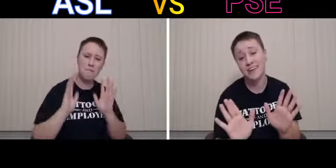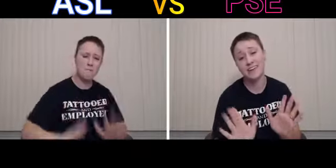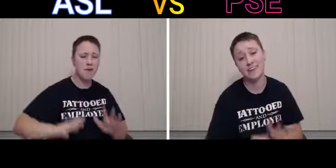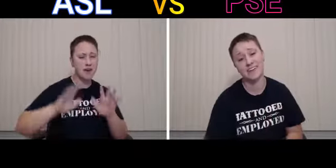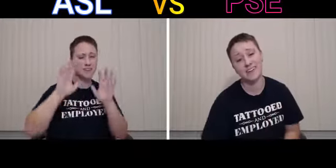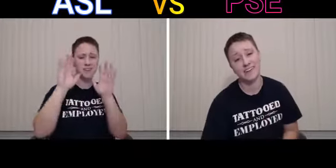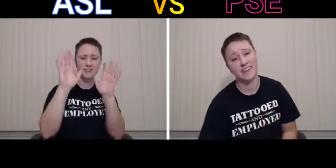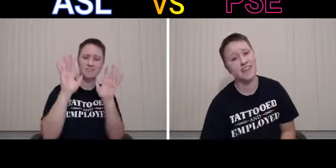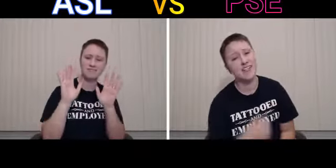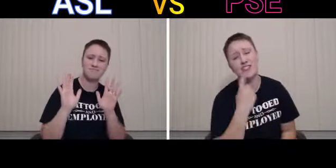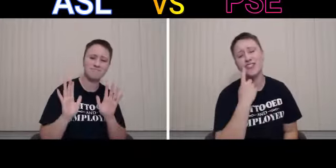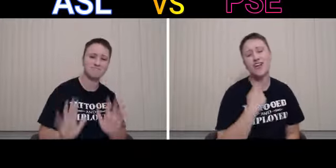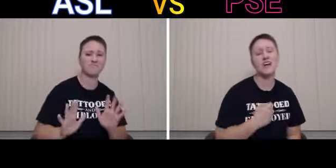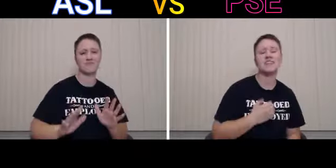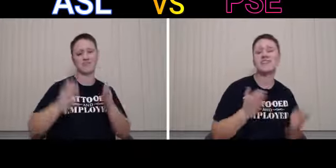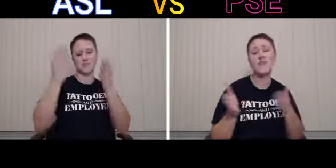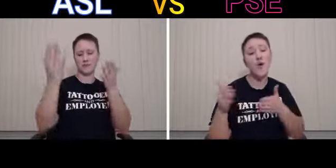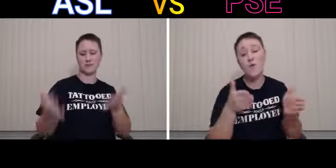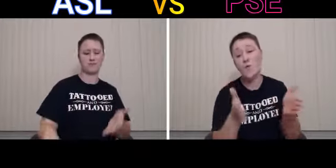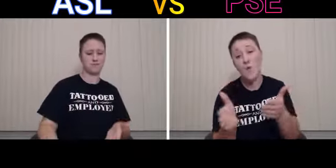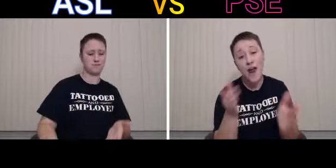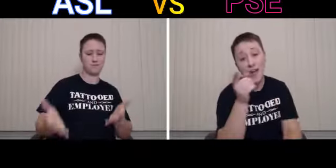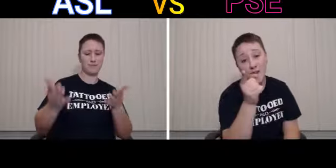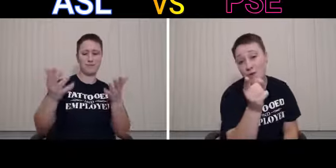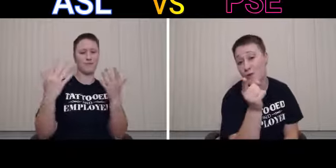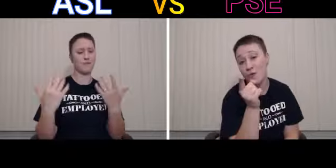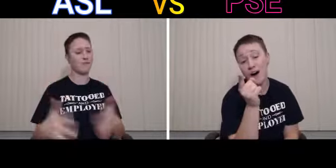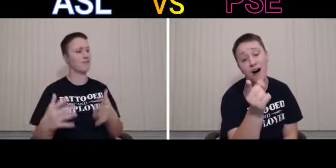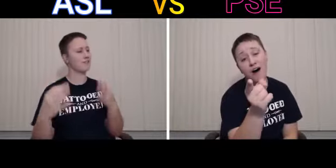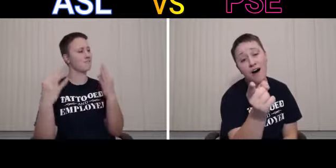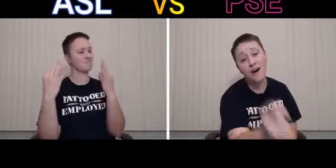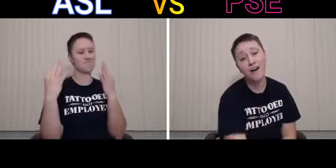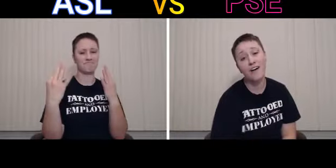Just the way you are